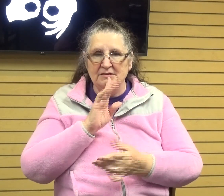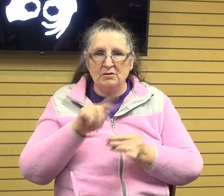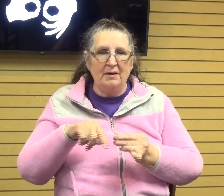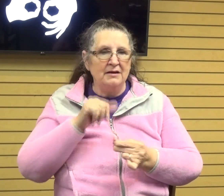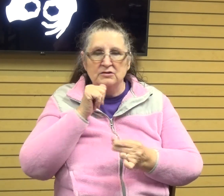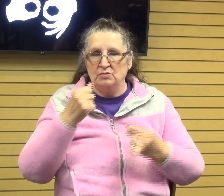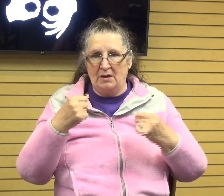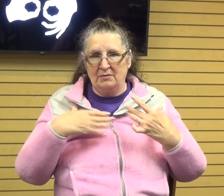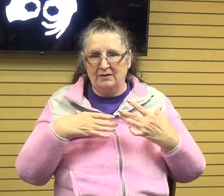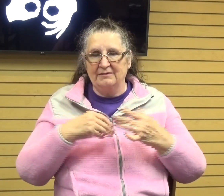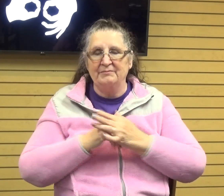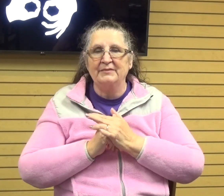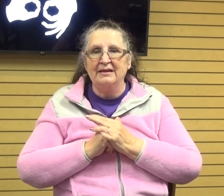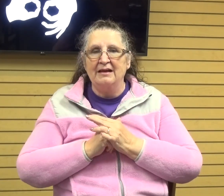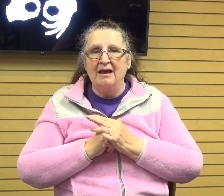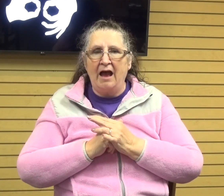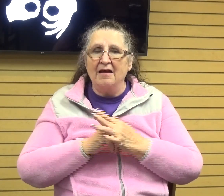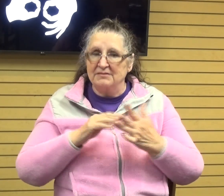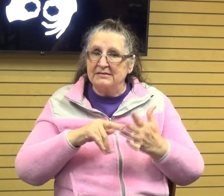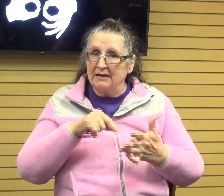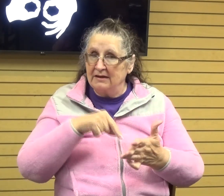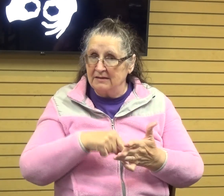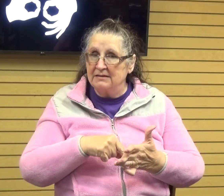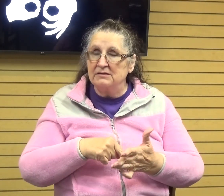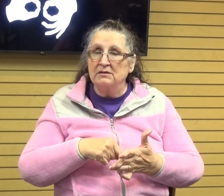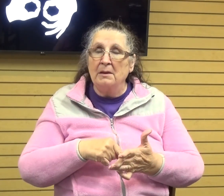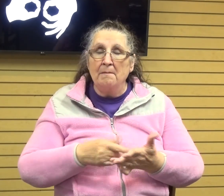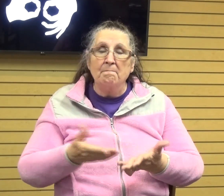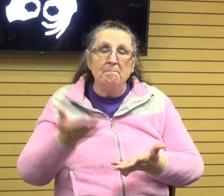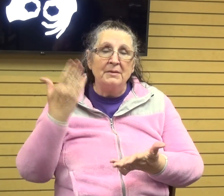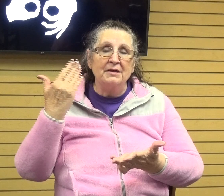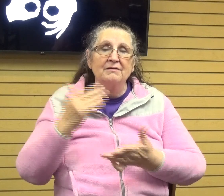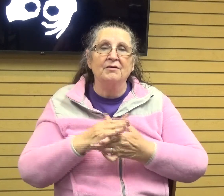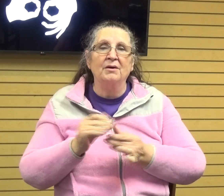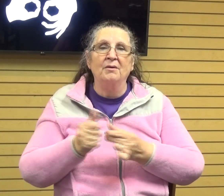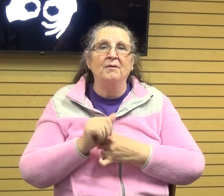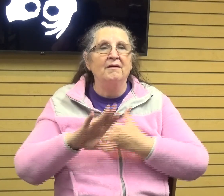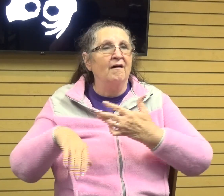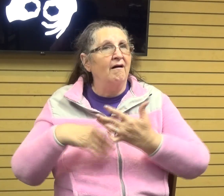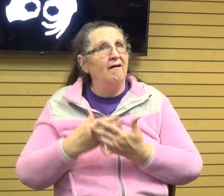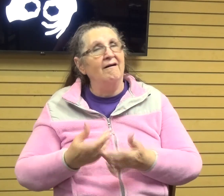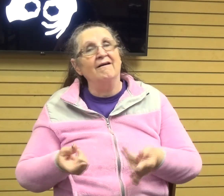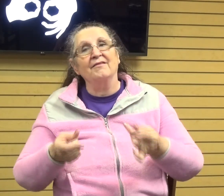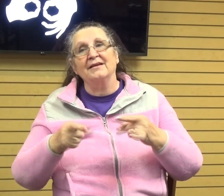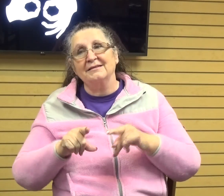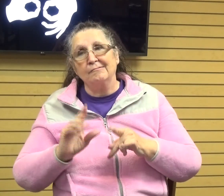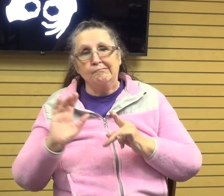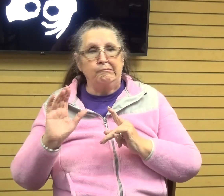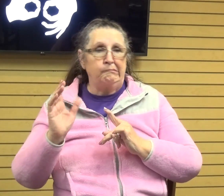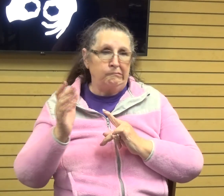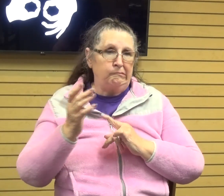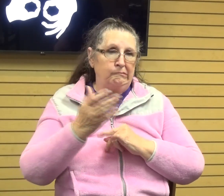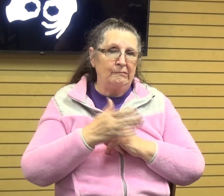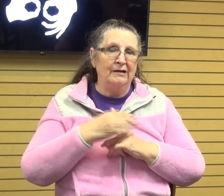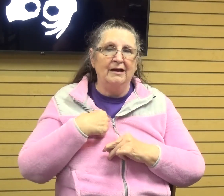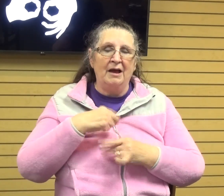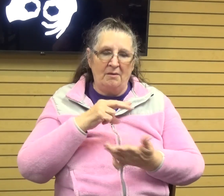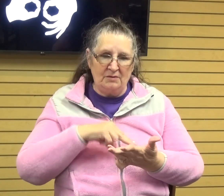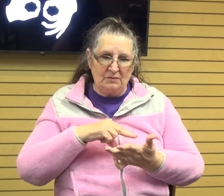And I've been here before. And, um, I think with all the things going on right now, I was reading this Psalms